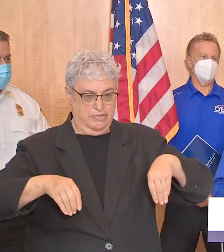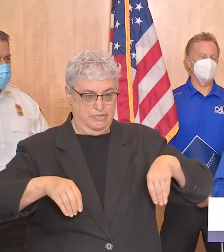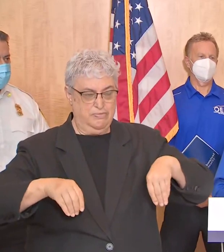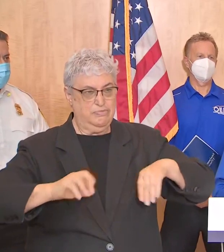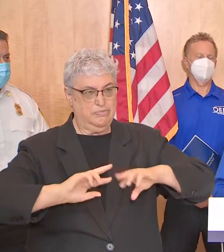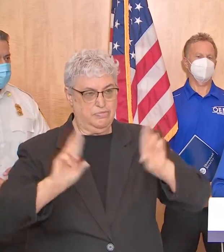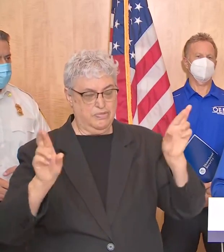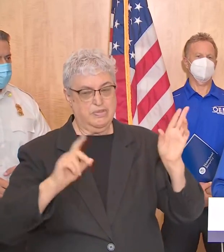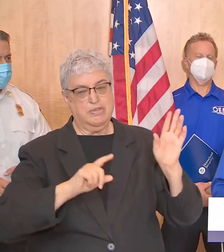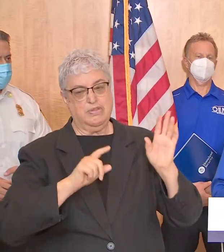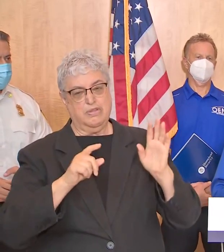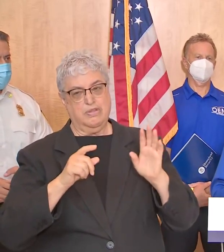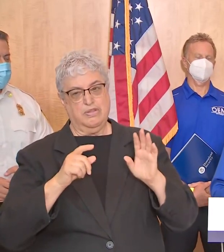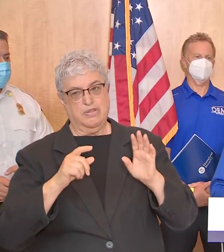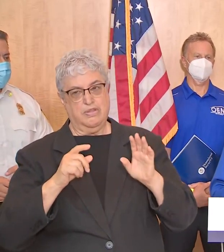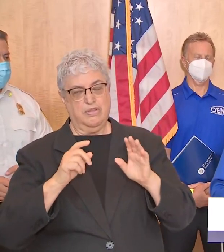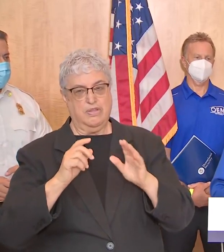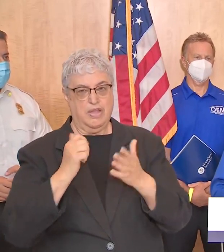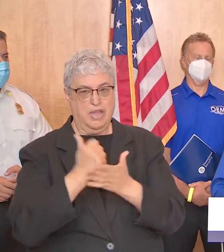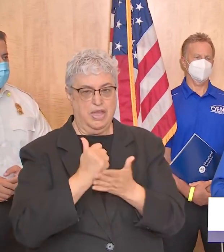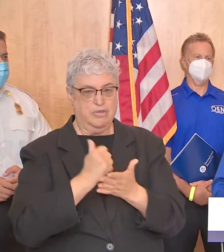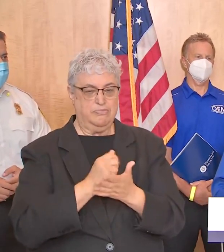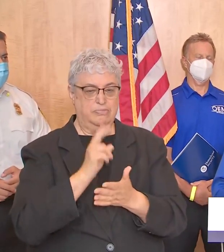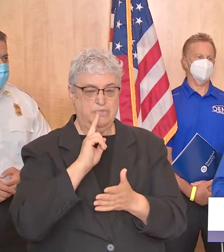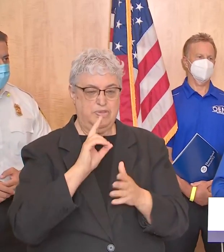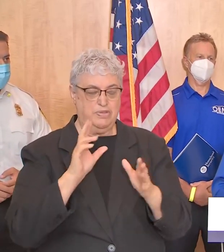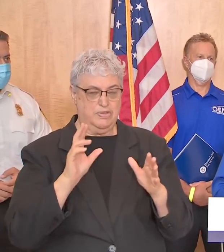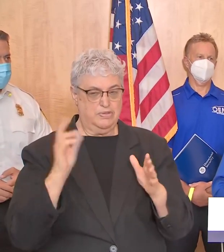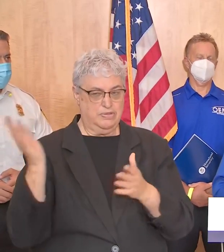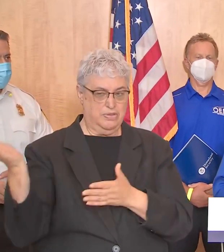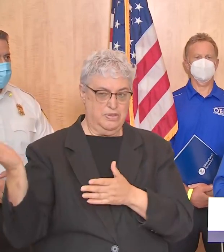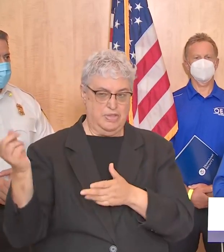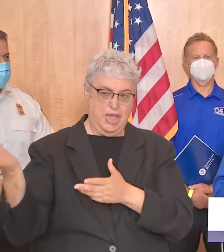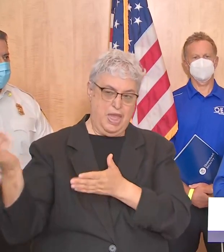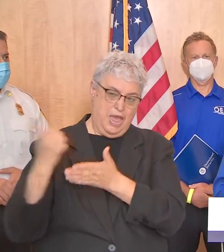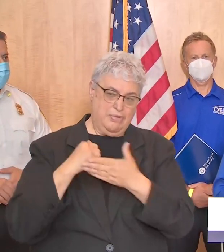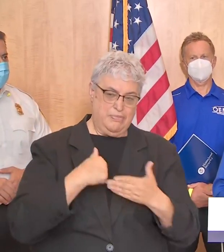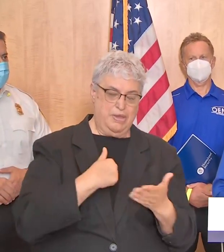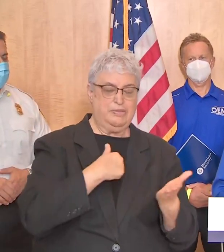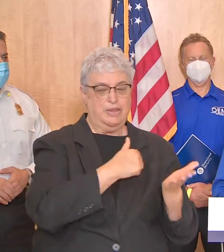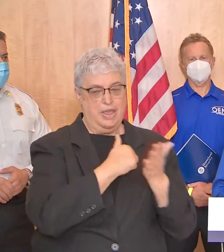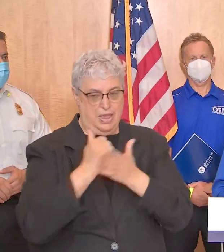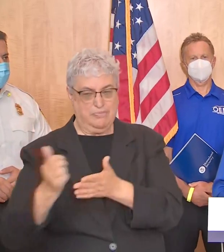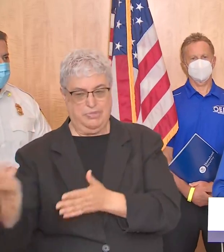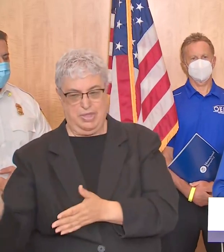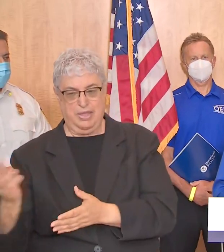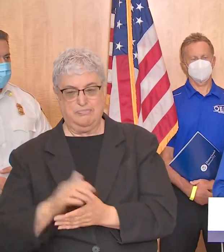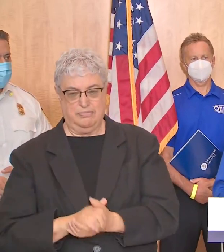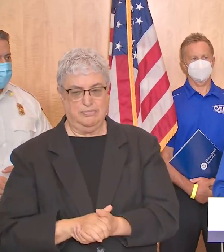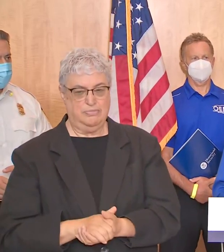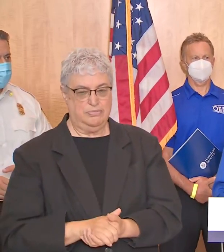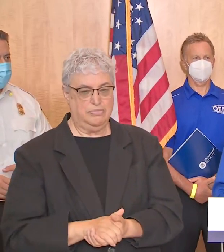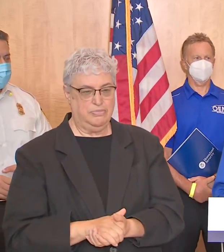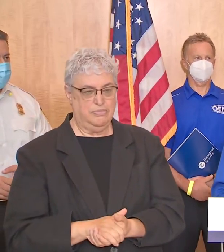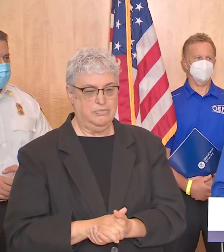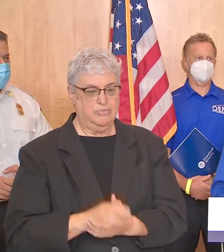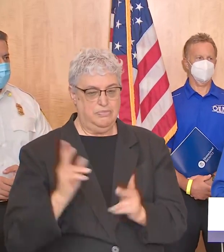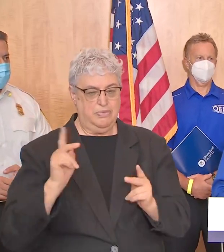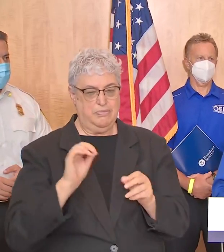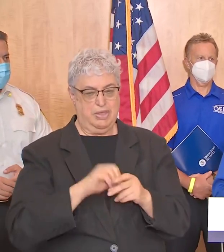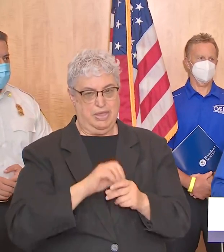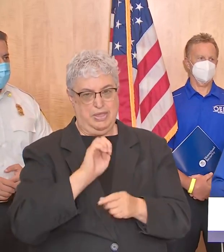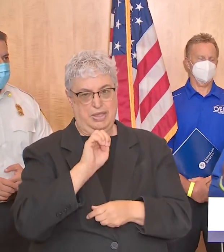stand ready to assist houstonians uh we'll stand ready to to be of assistance uh to our to our neighbors not to the east